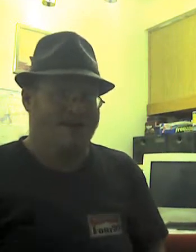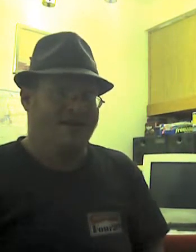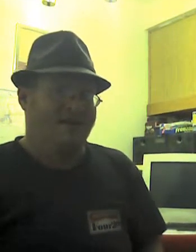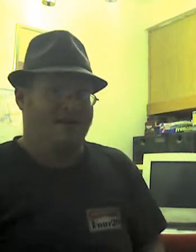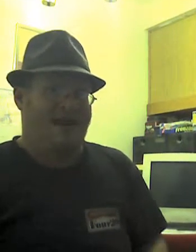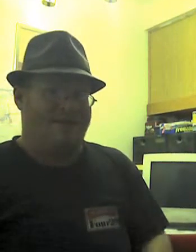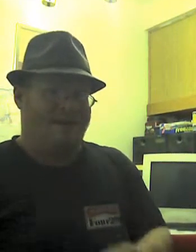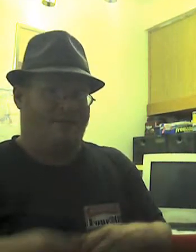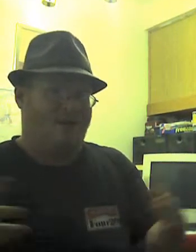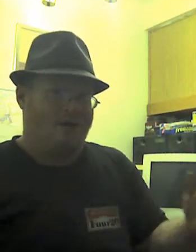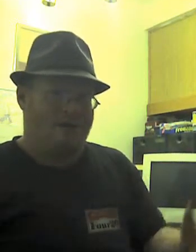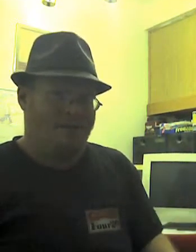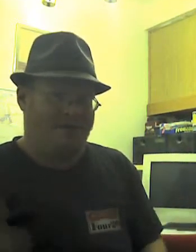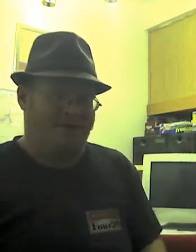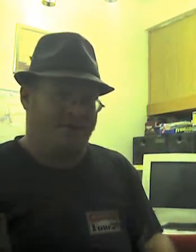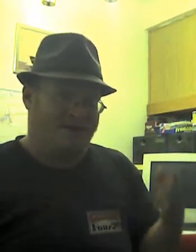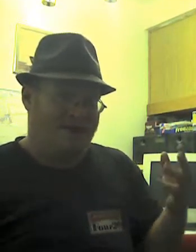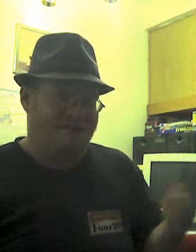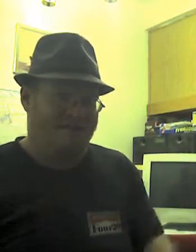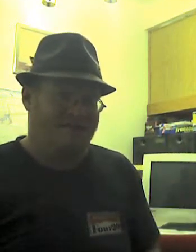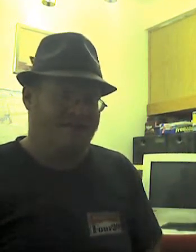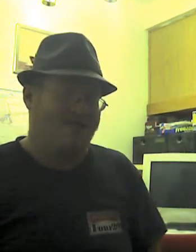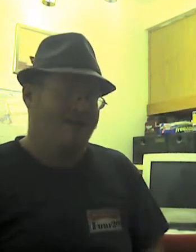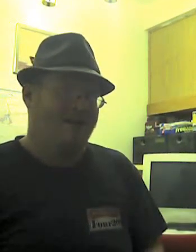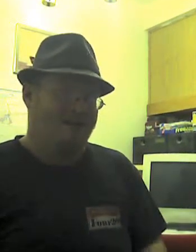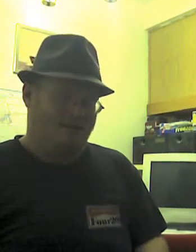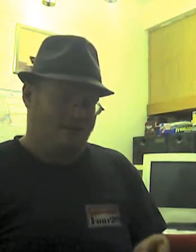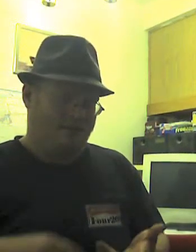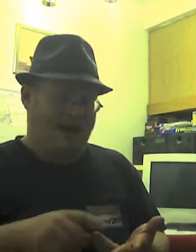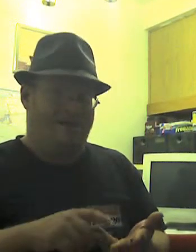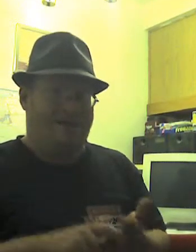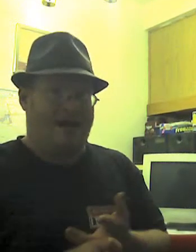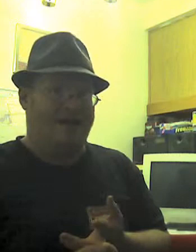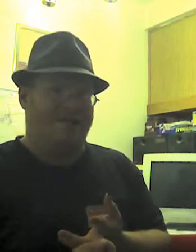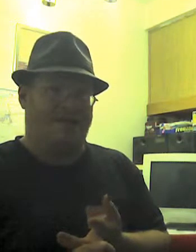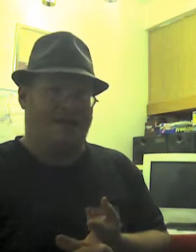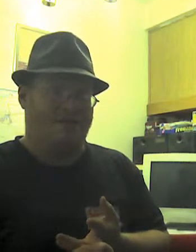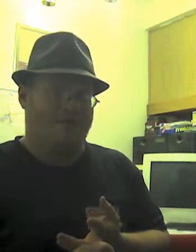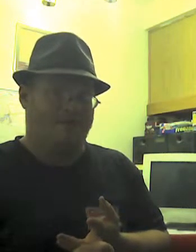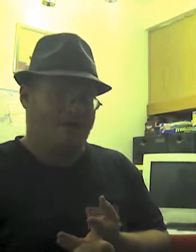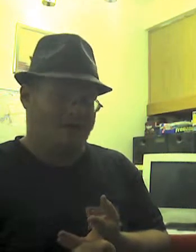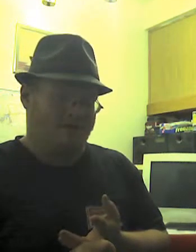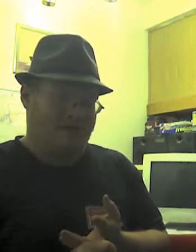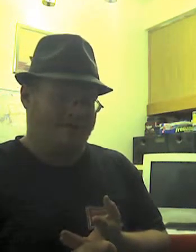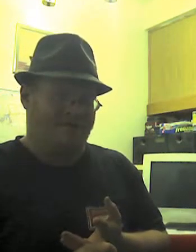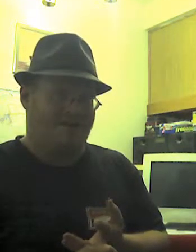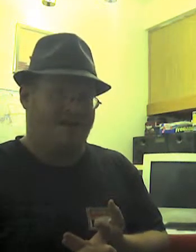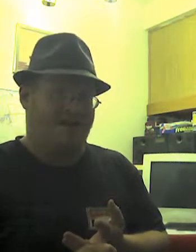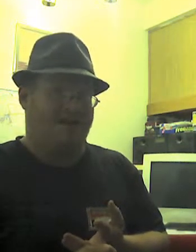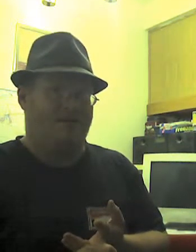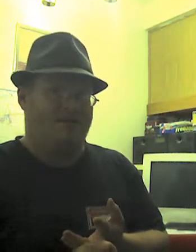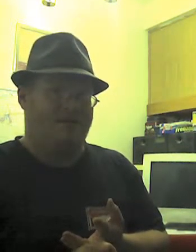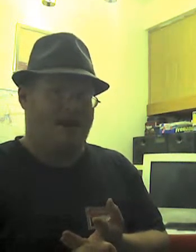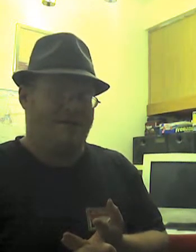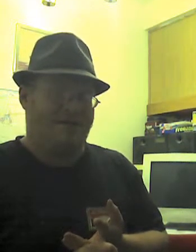having them all come up at different times and stuff. You have caves that you can grow your crops in that are climate,